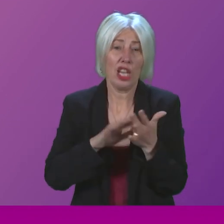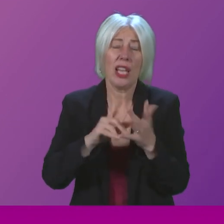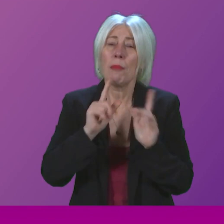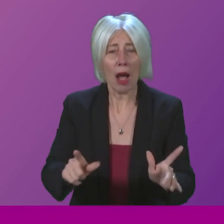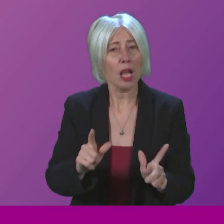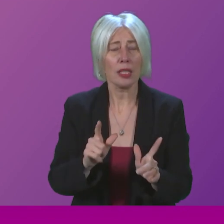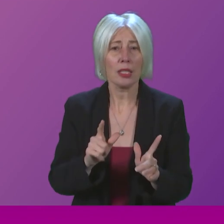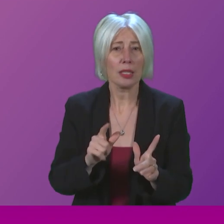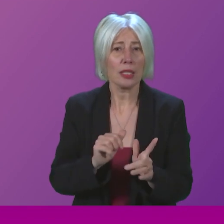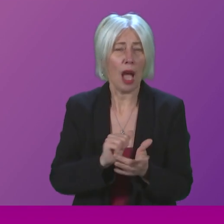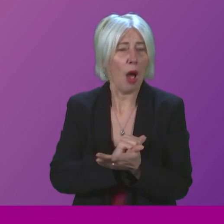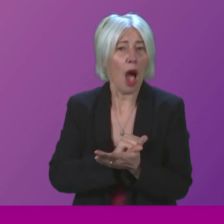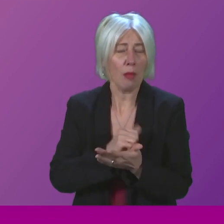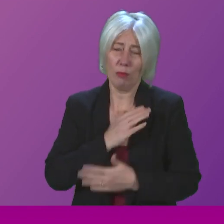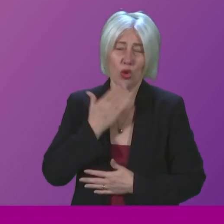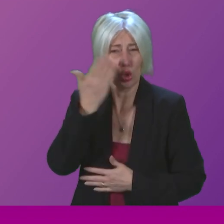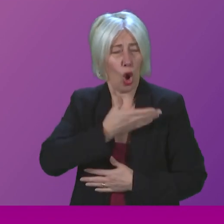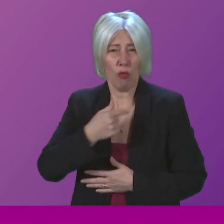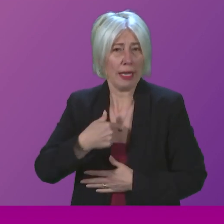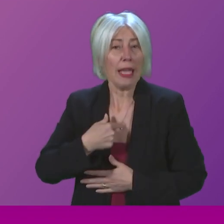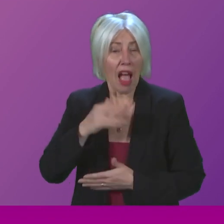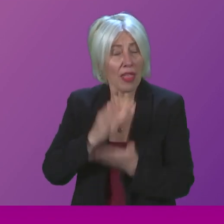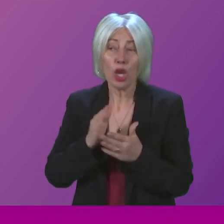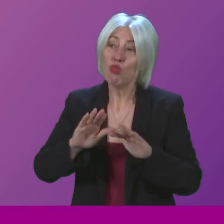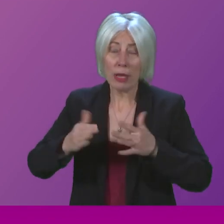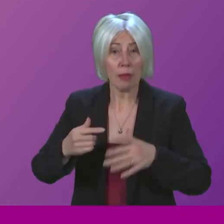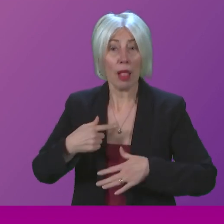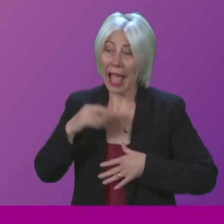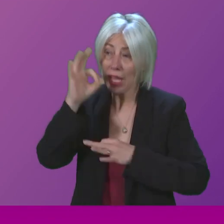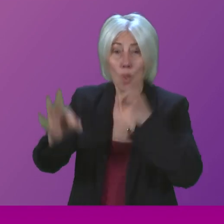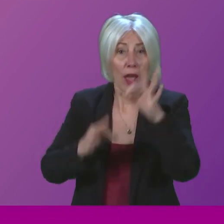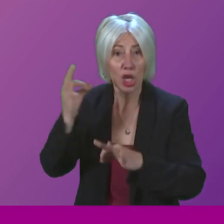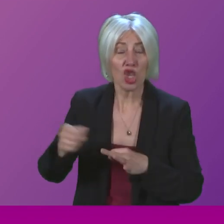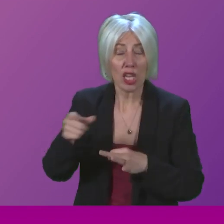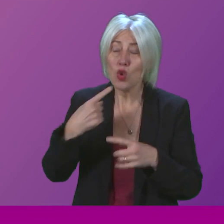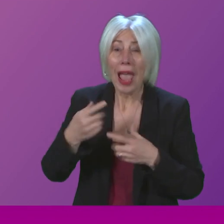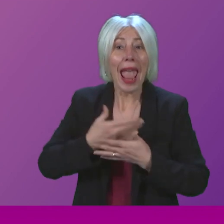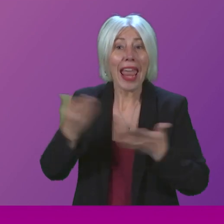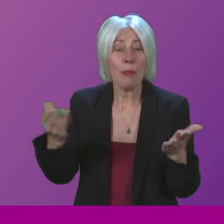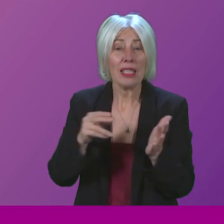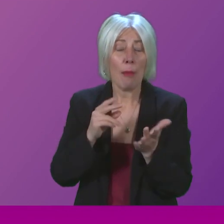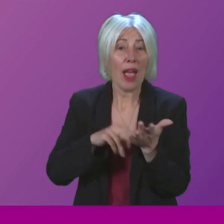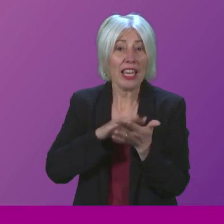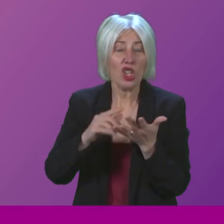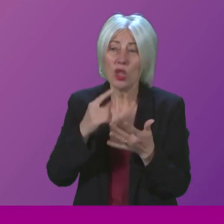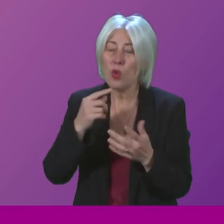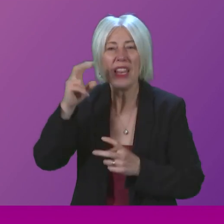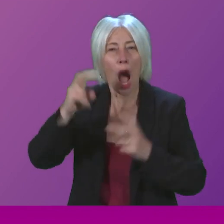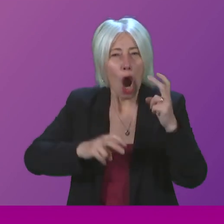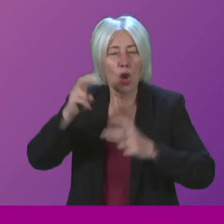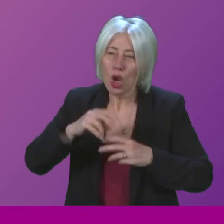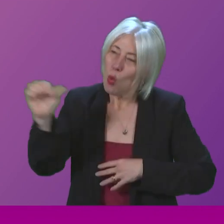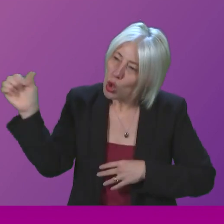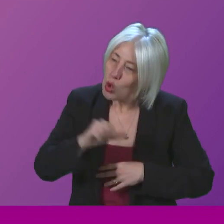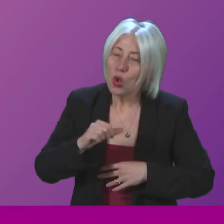Presiding Officer, I do think it is reasonable to question the commitment to the National Health Service of anybody who argues for millions of pounds